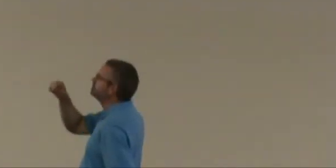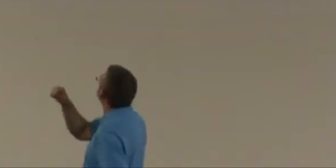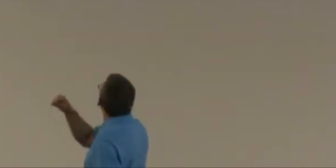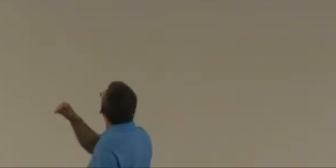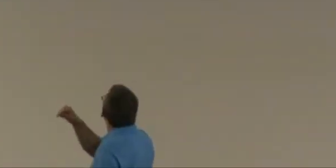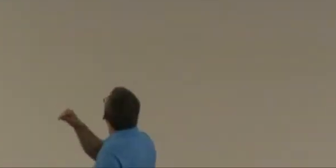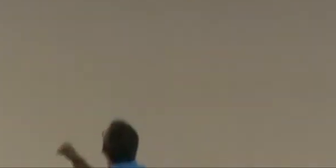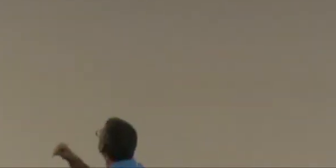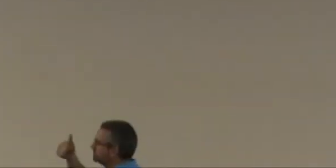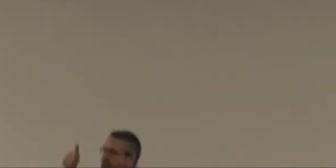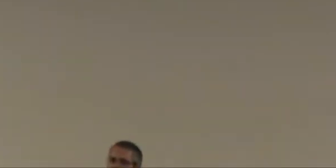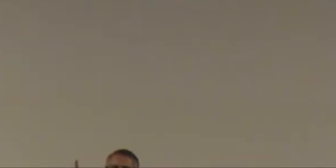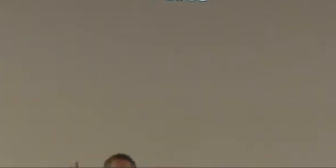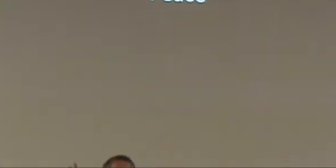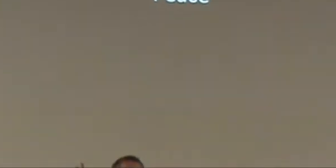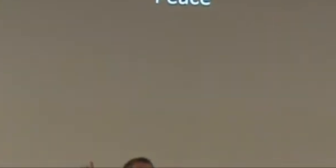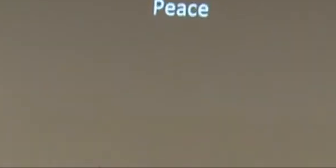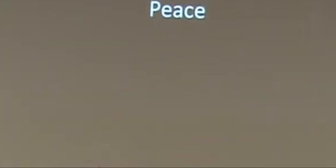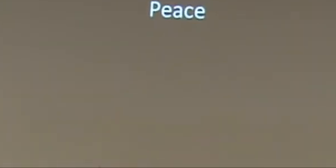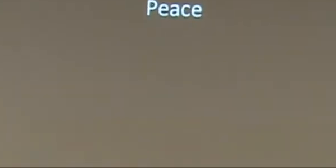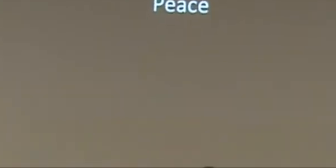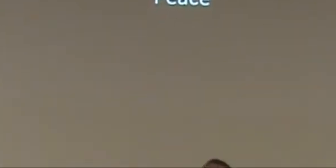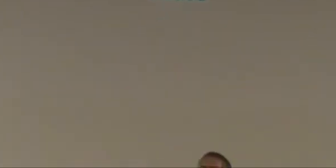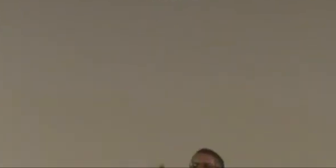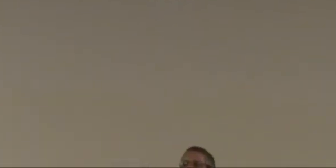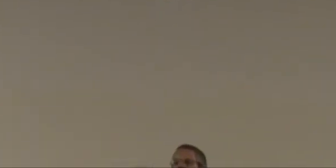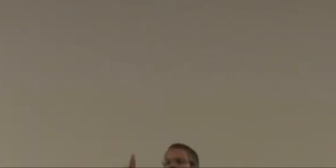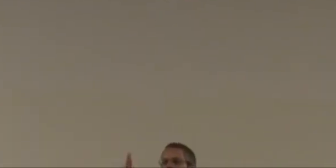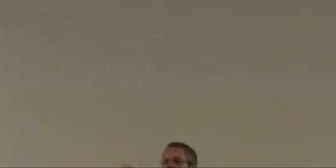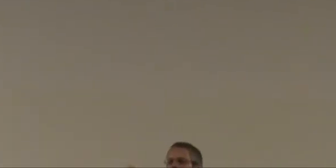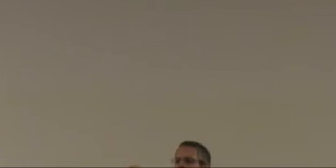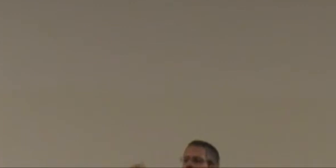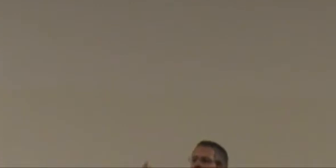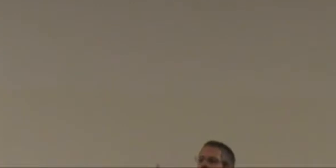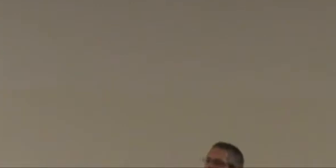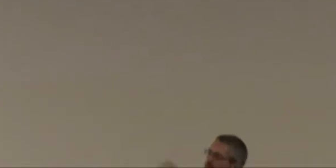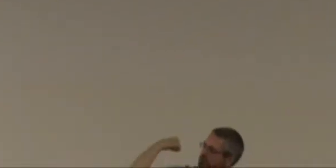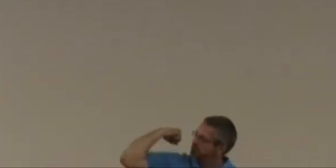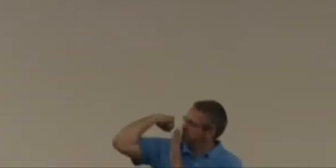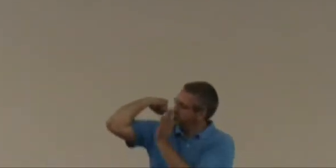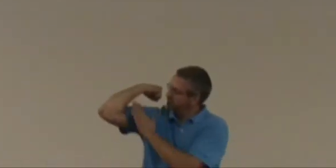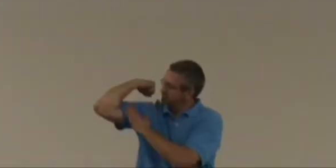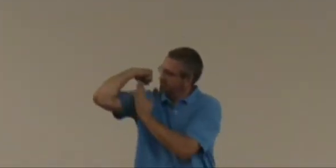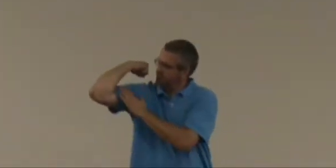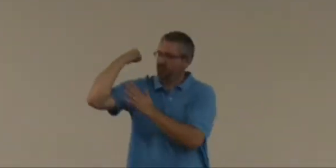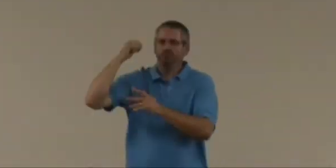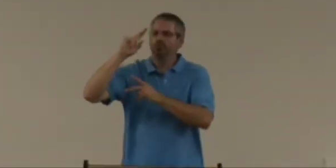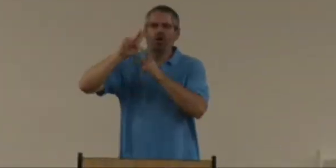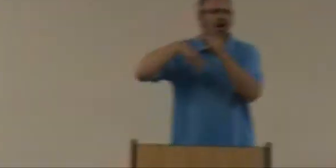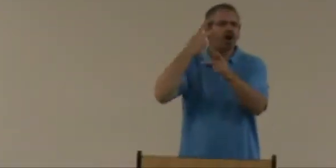Again. Peace. Strong in the Lord. Right, peace. Great. Strong.